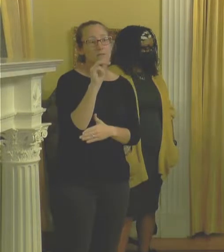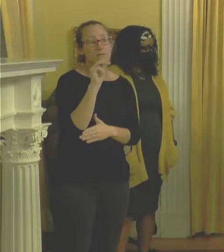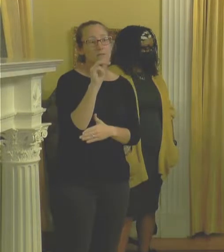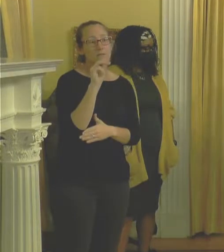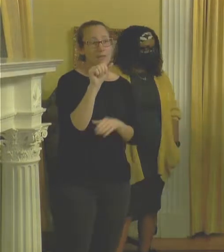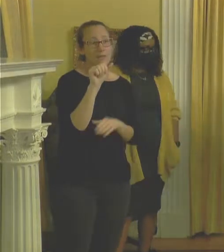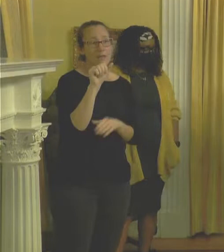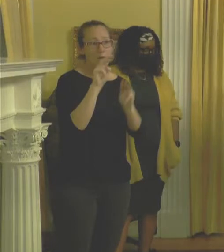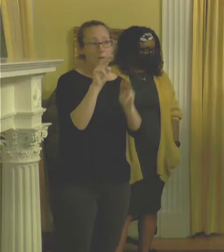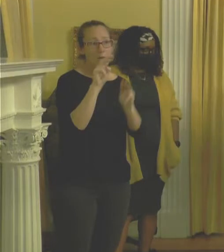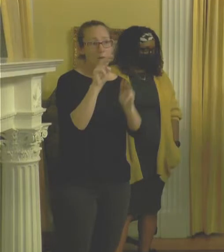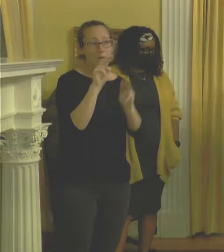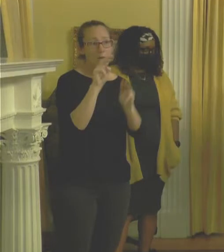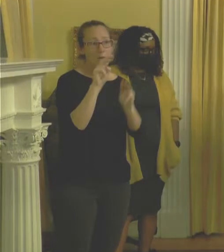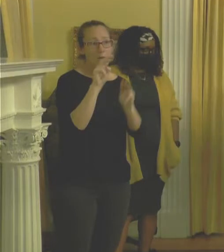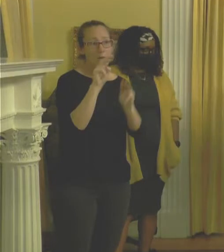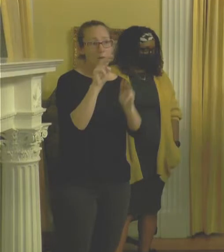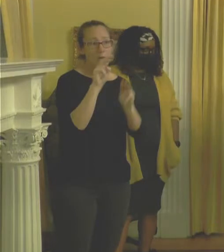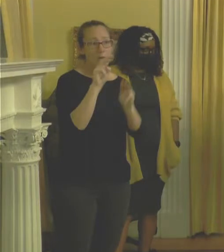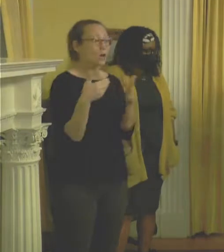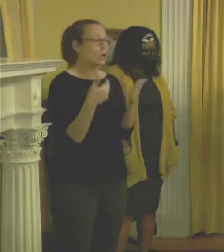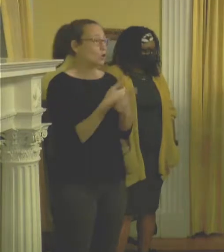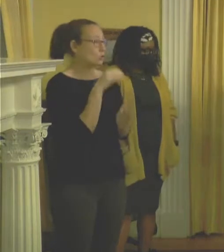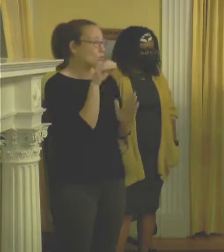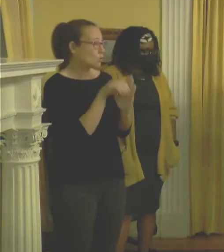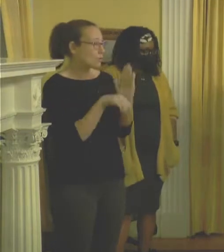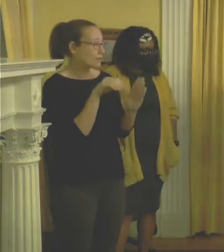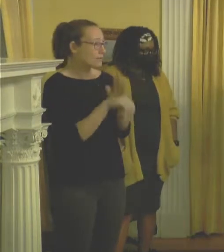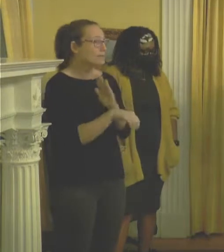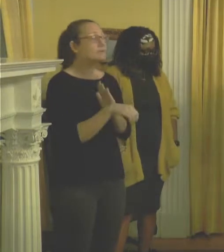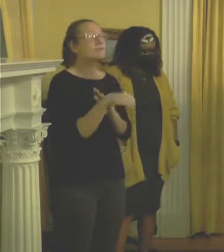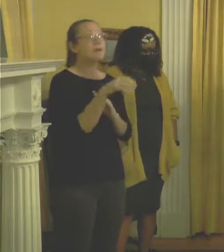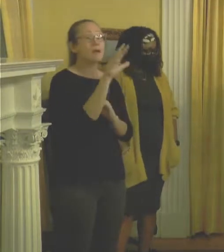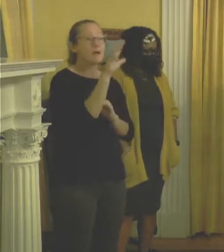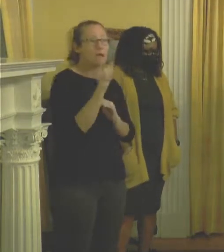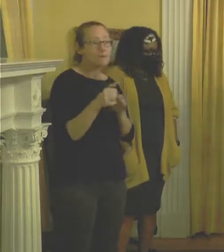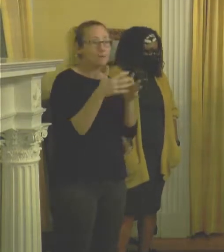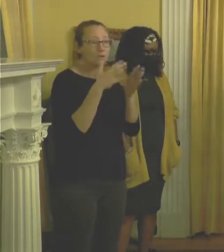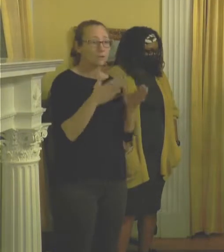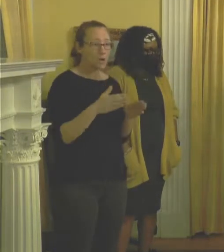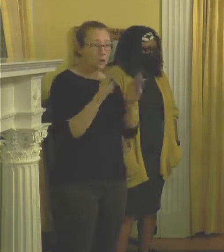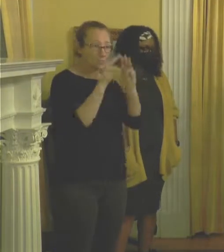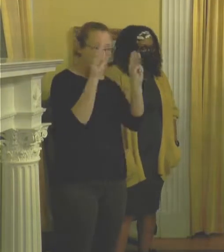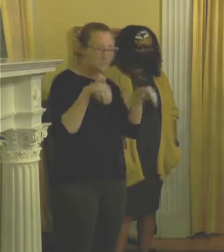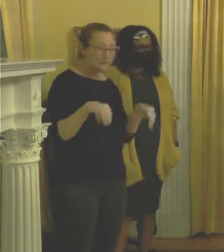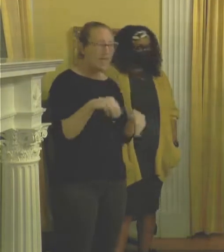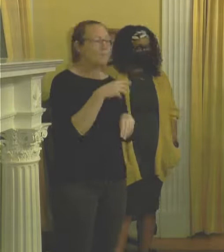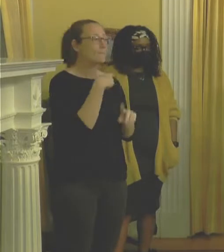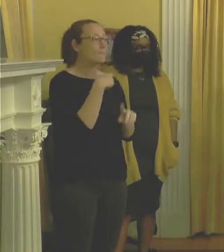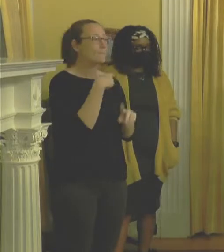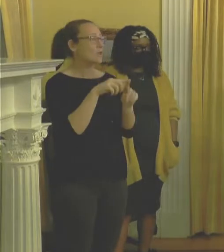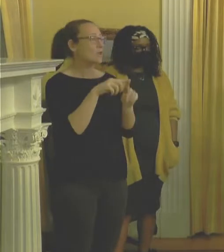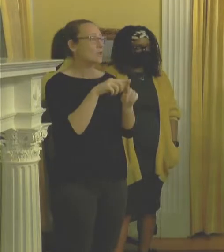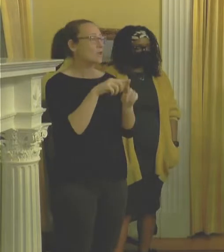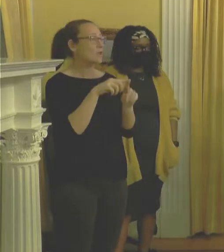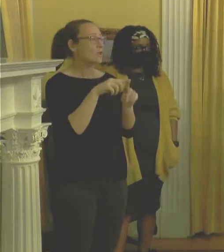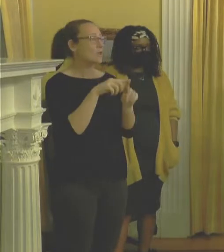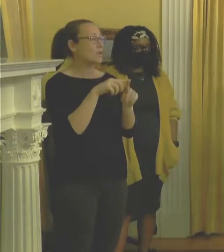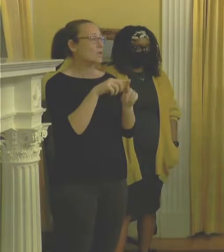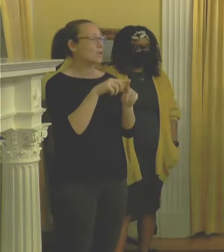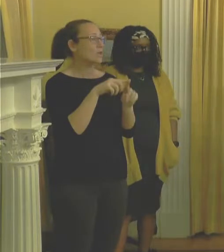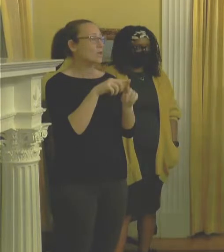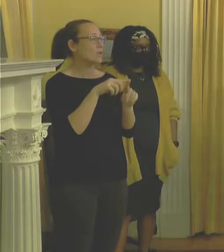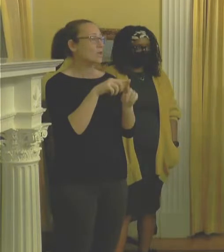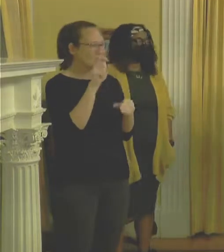South Africa, the New Orleans African American Museum, and the Ritz Theater Museum in Jacksonville, among other